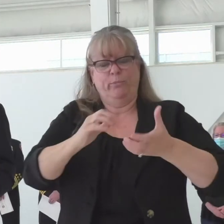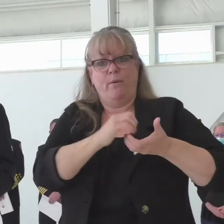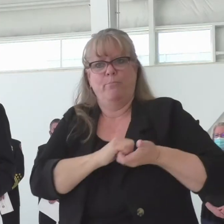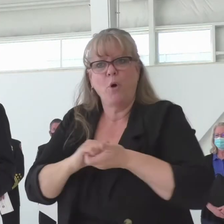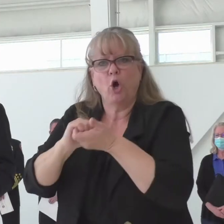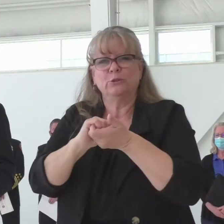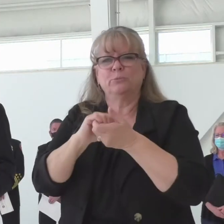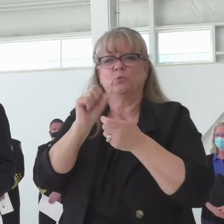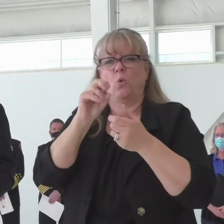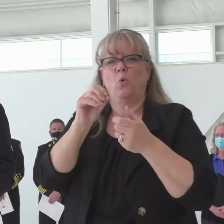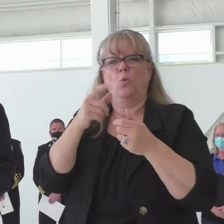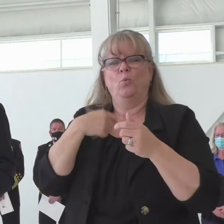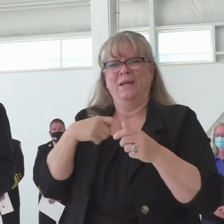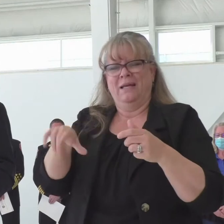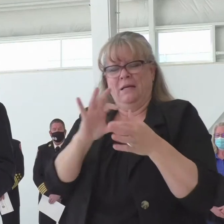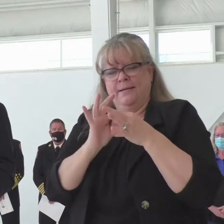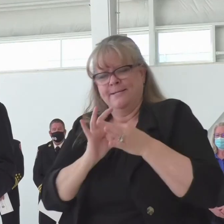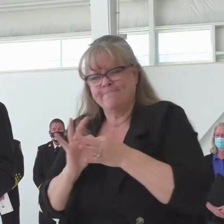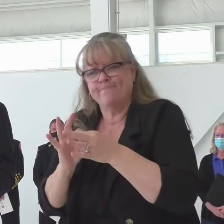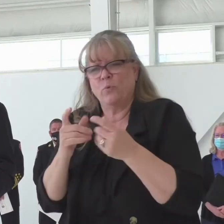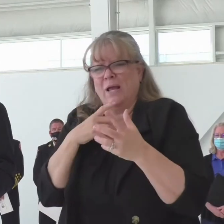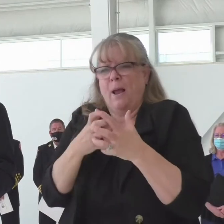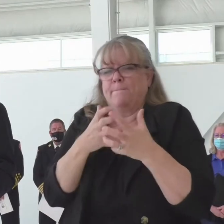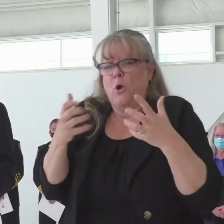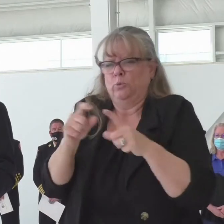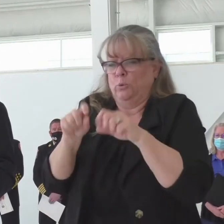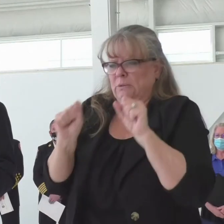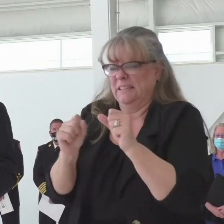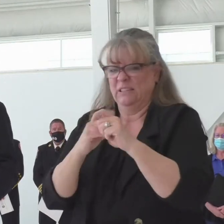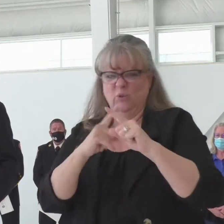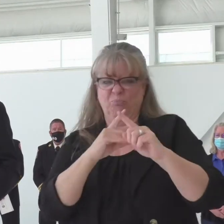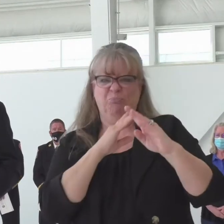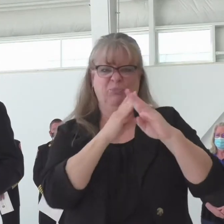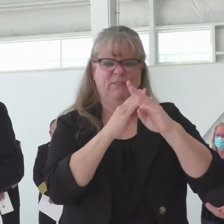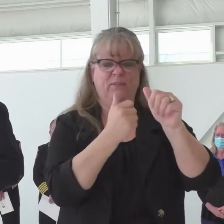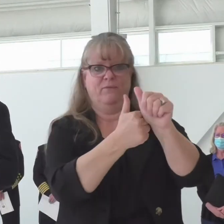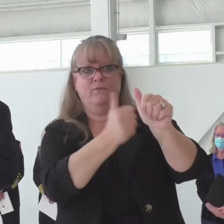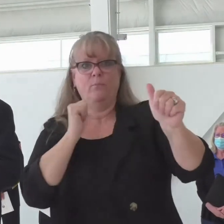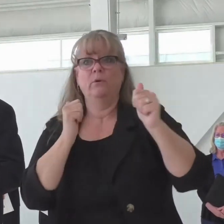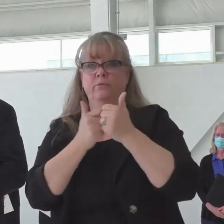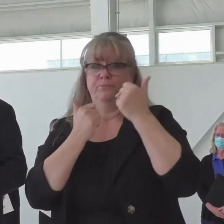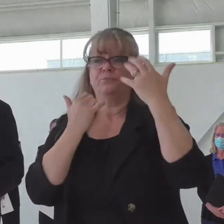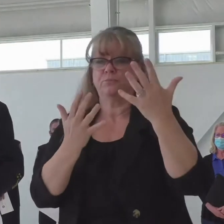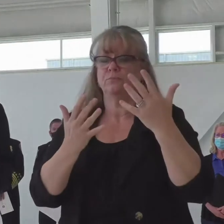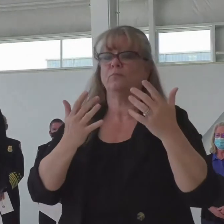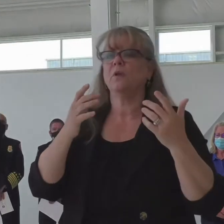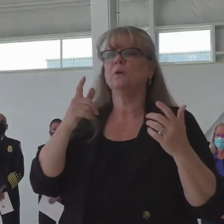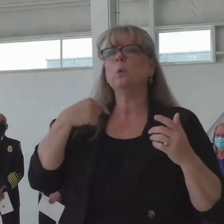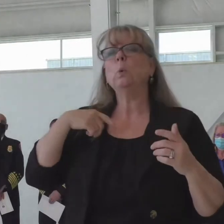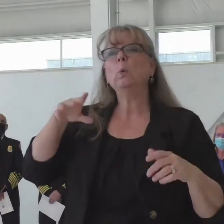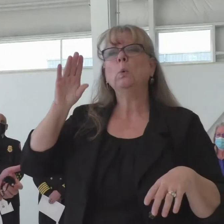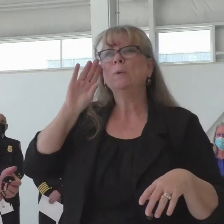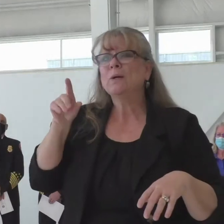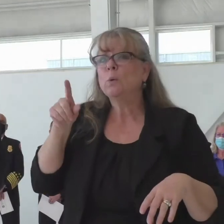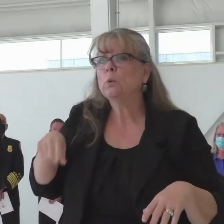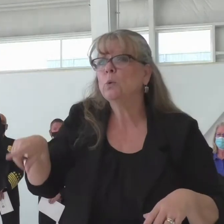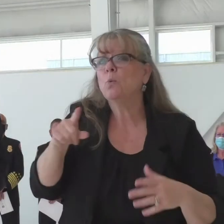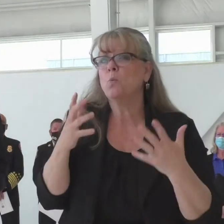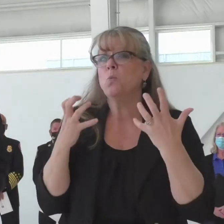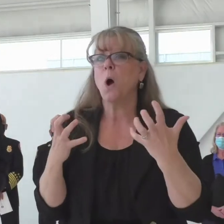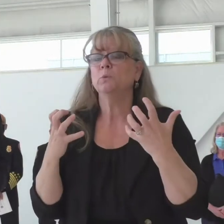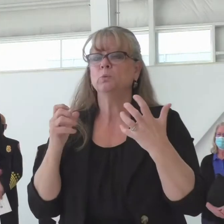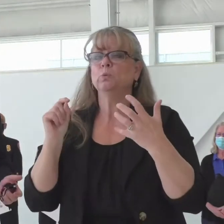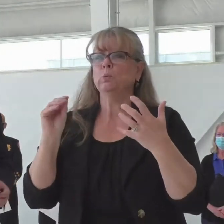communities. We know that Coloradans will continue to take every fire safety precaution to protect all of our natural